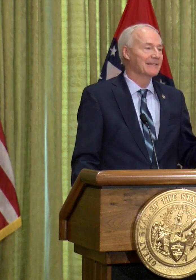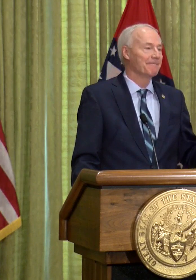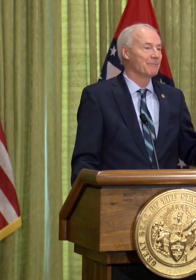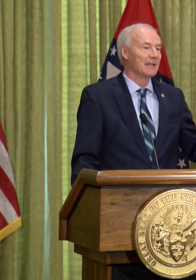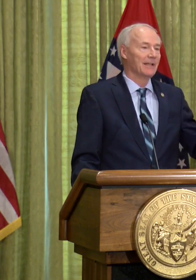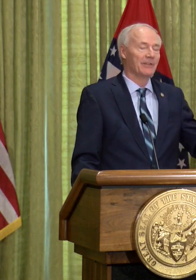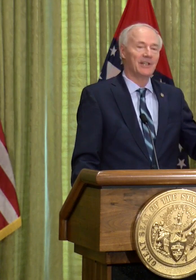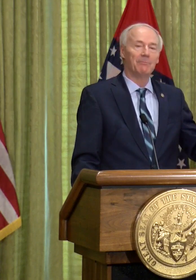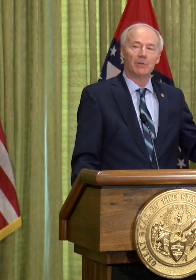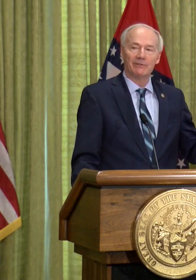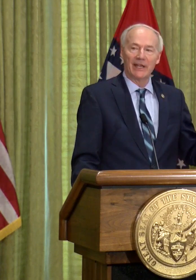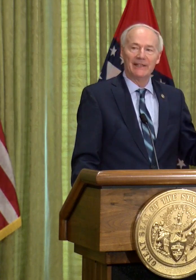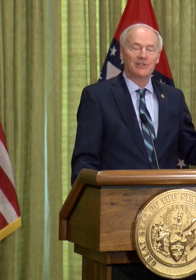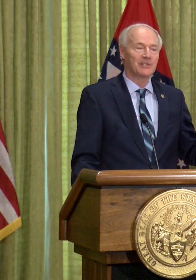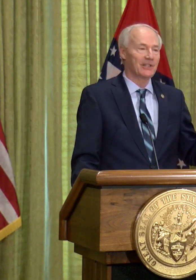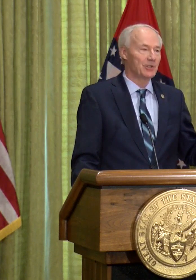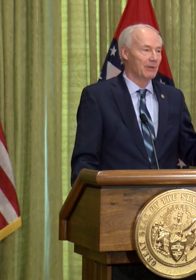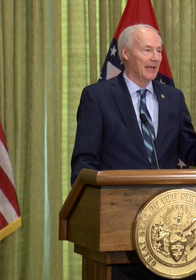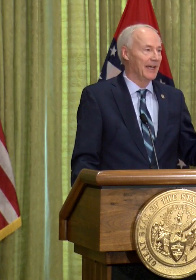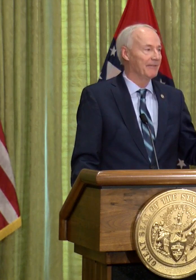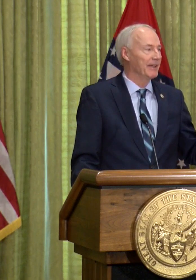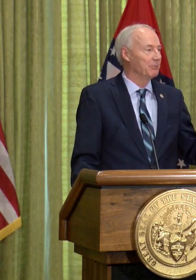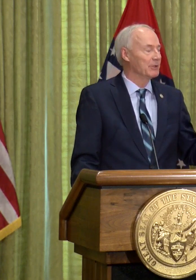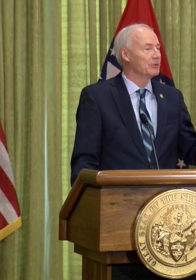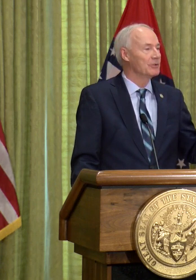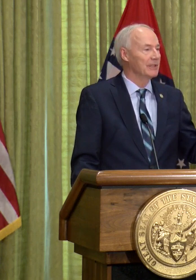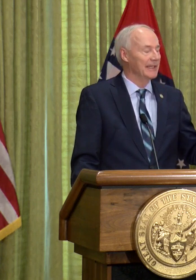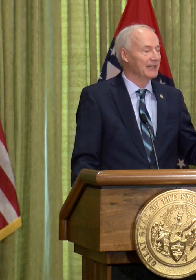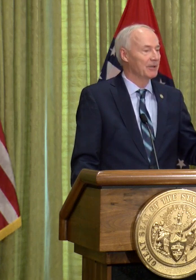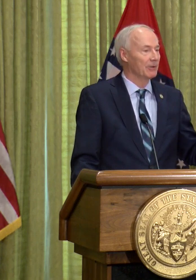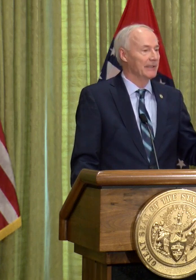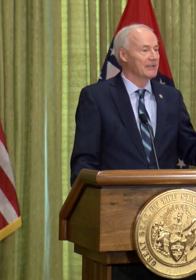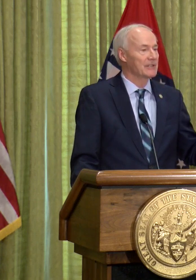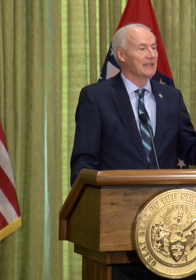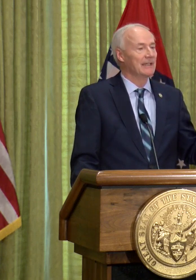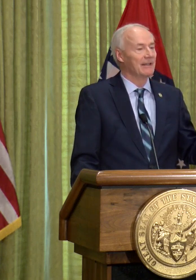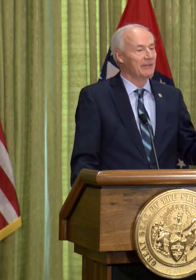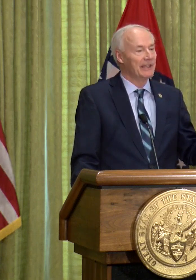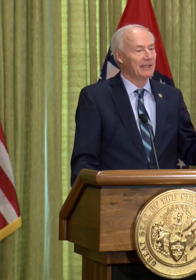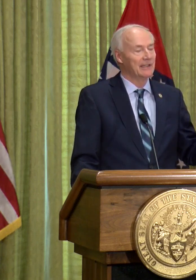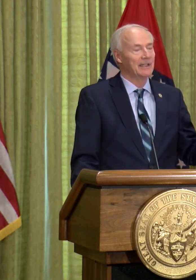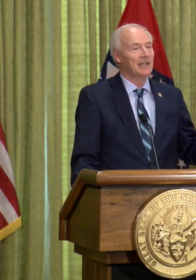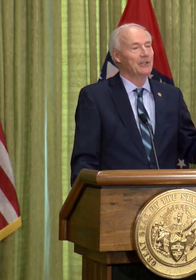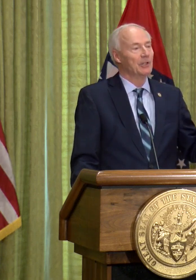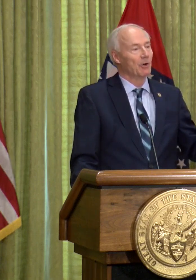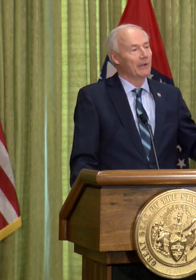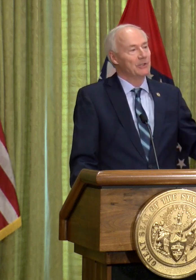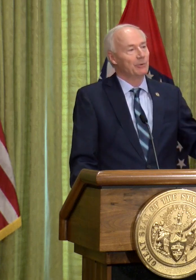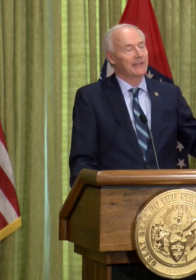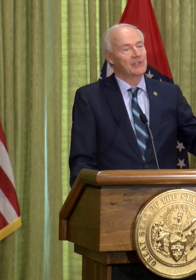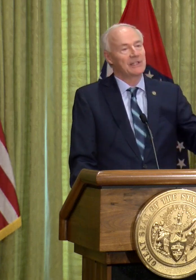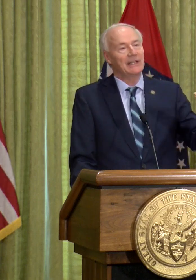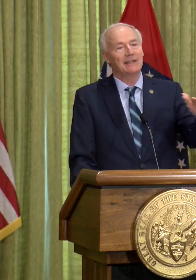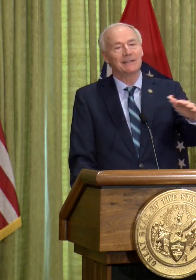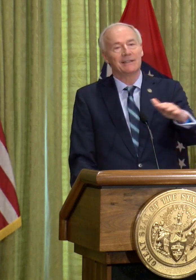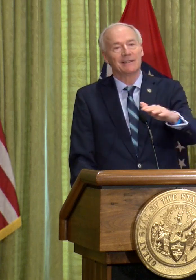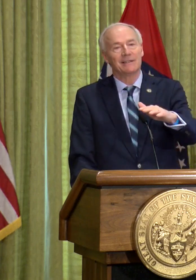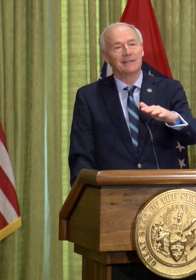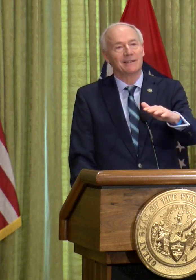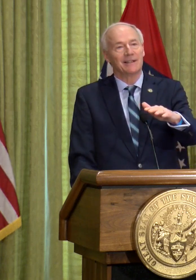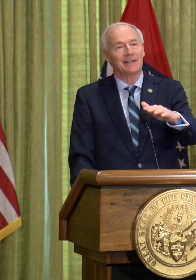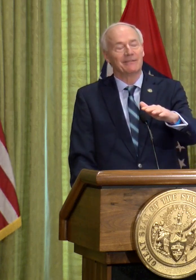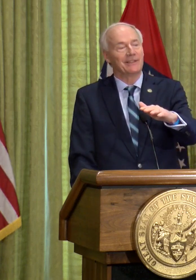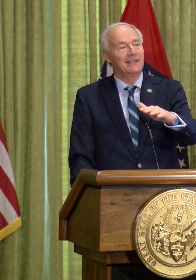flatten the number of cases that you have and reduce the increase, then you're going to extend